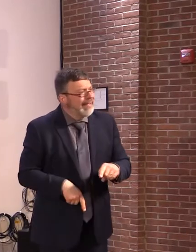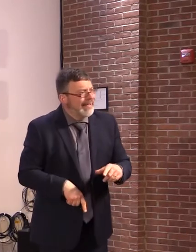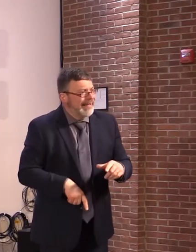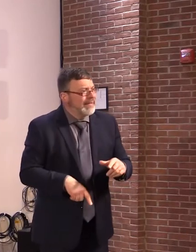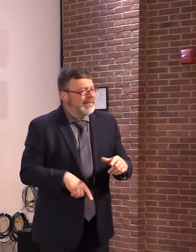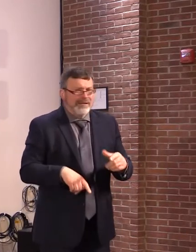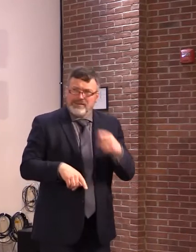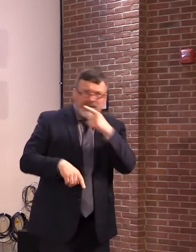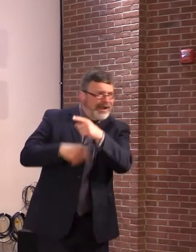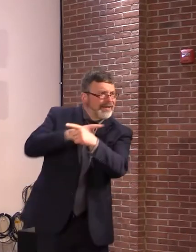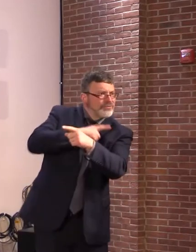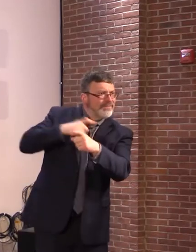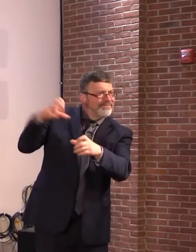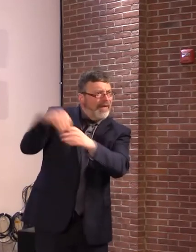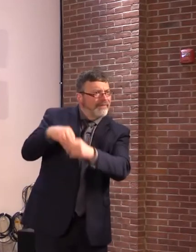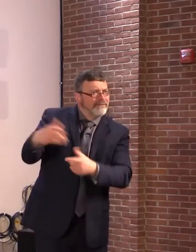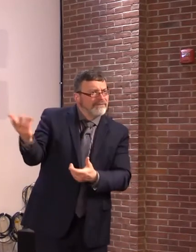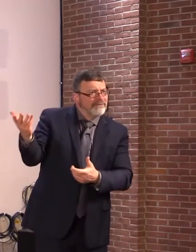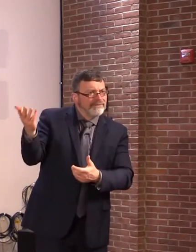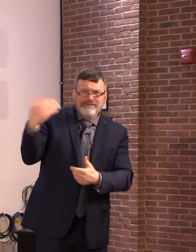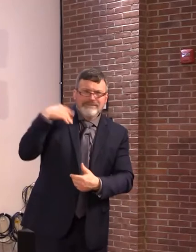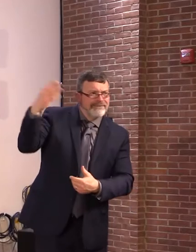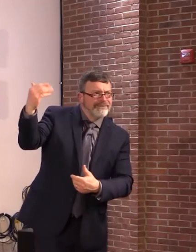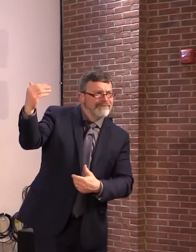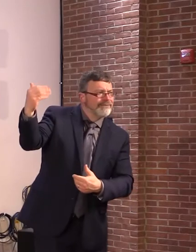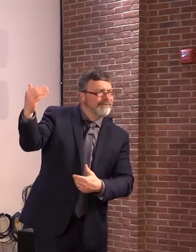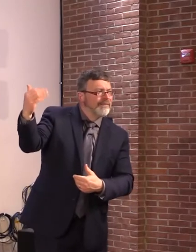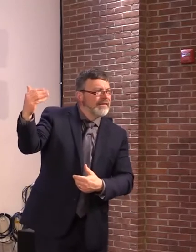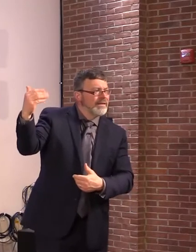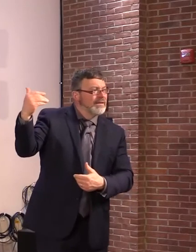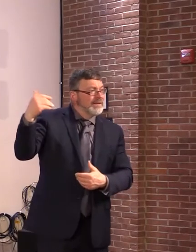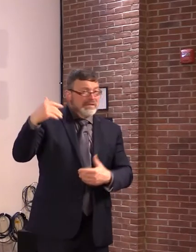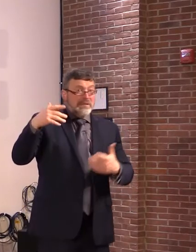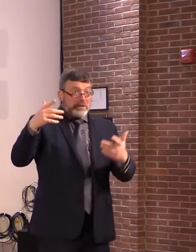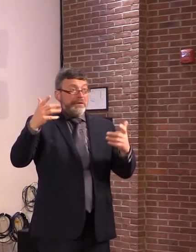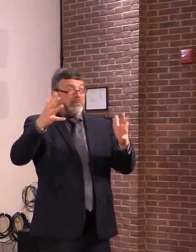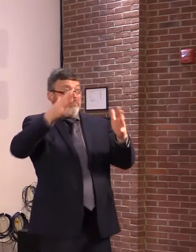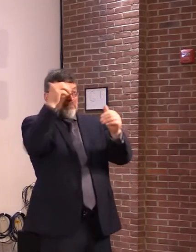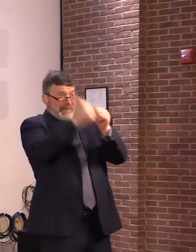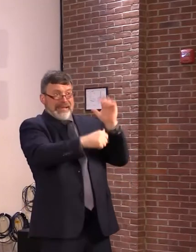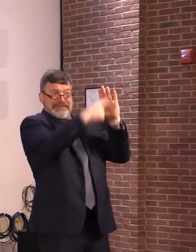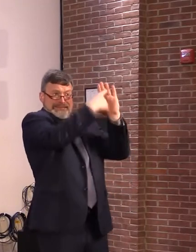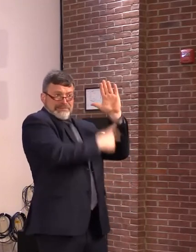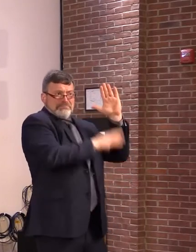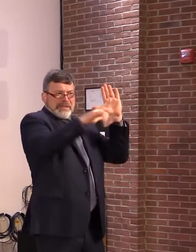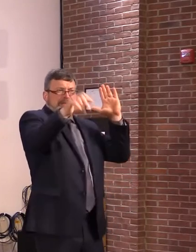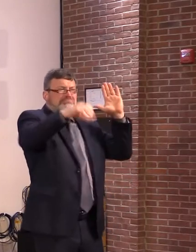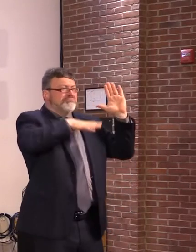That's all they have to say. This bill could go through, just clearly define that it comes back in bill form.